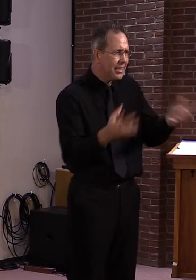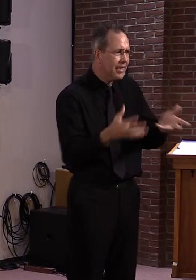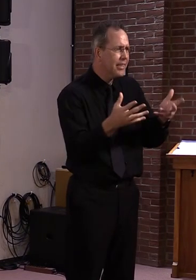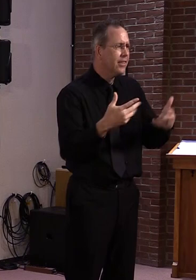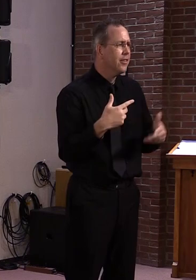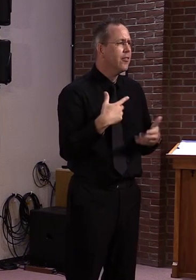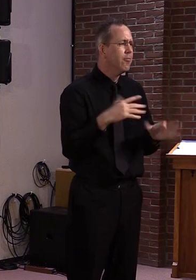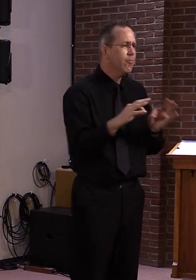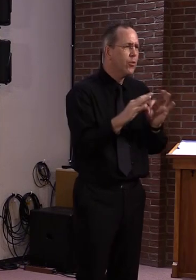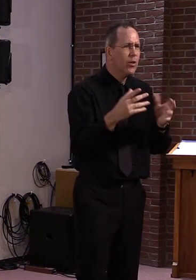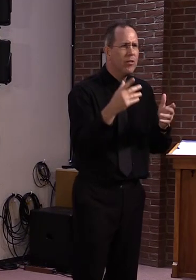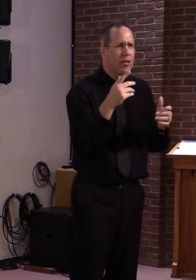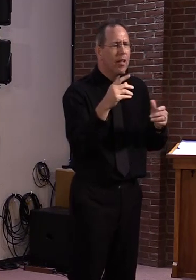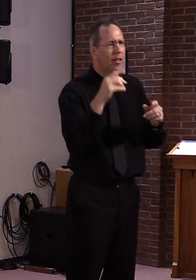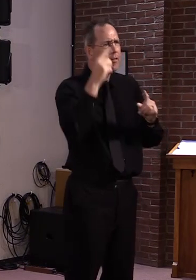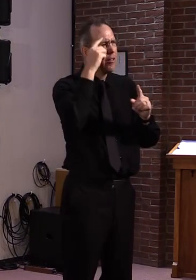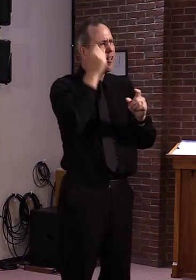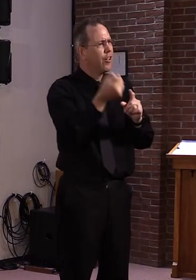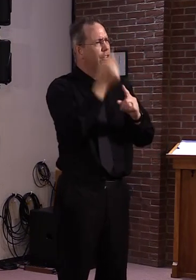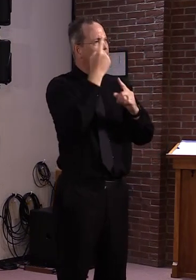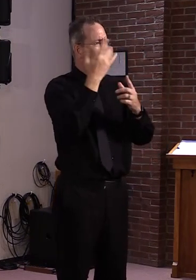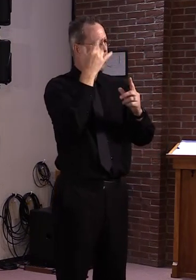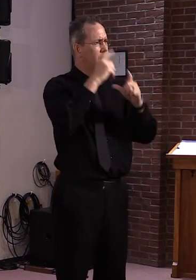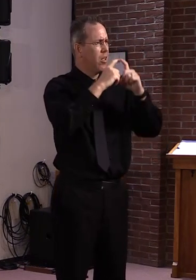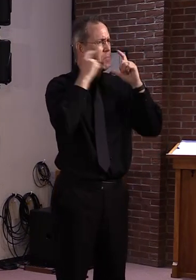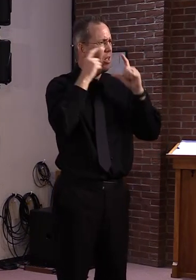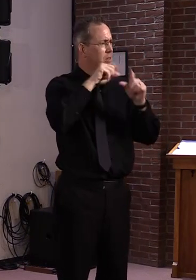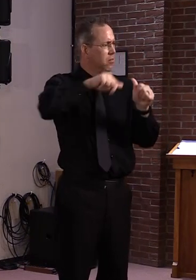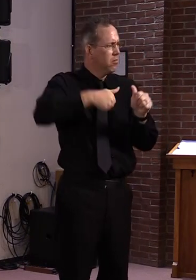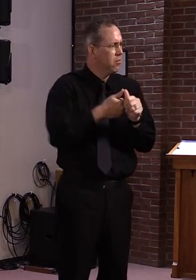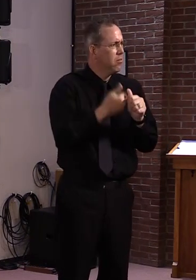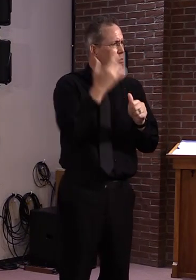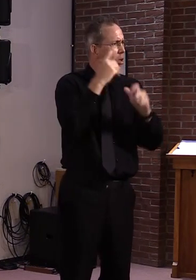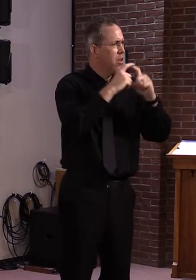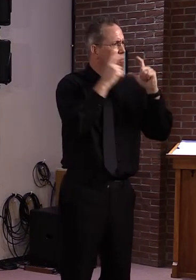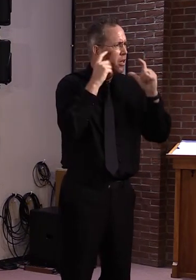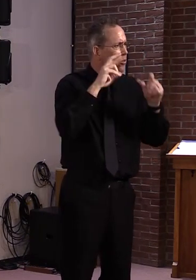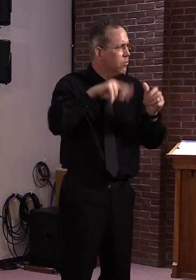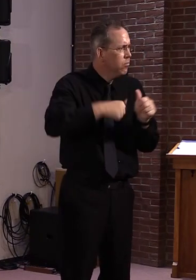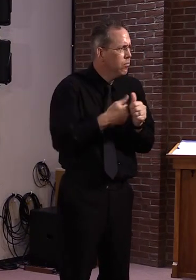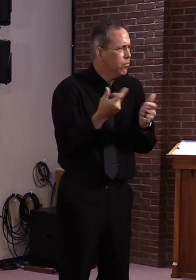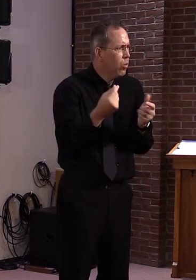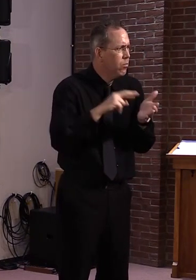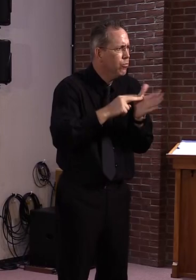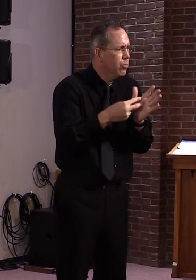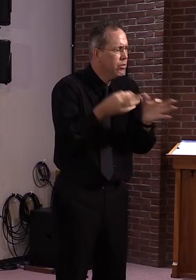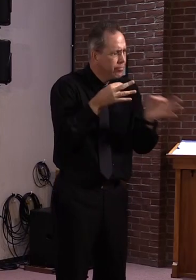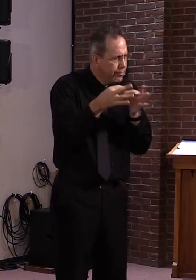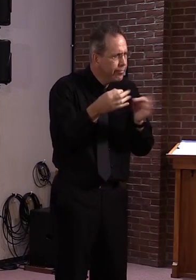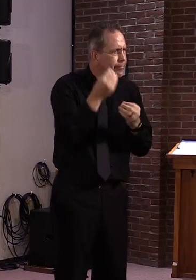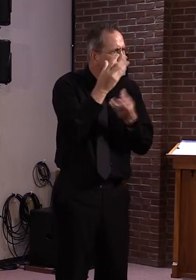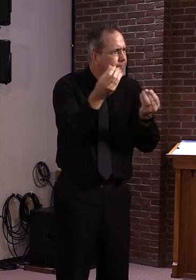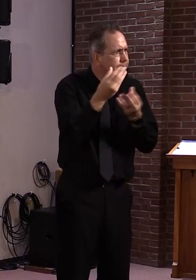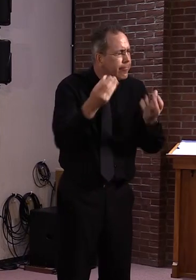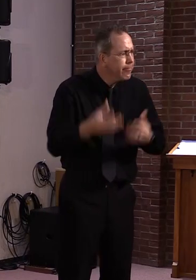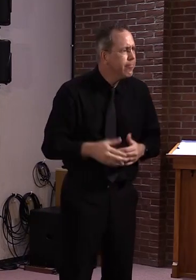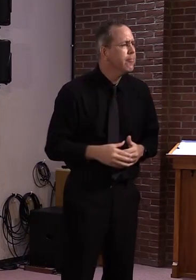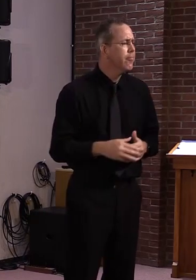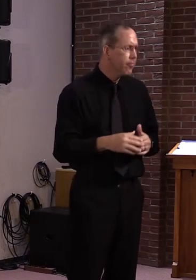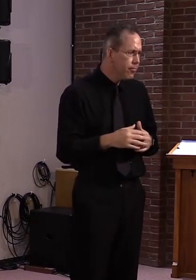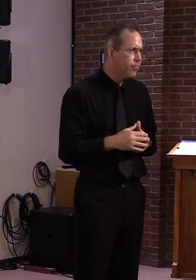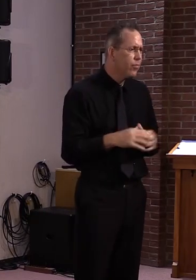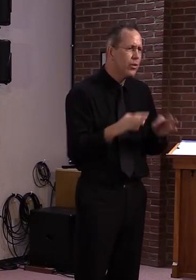allowing them to socialize why it's important to them, because to many people, it's it's a different